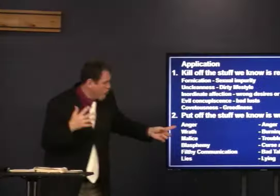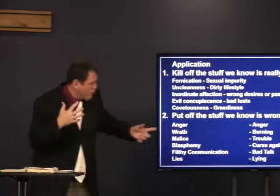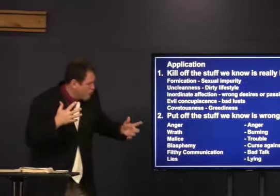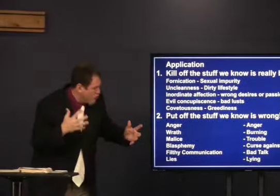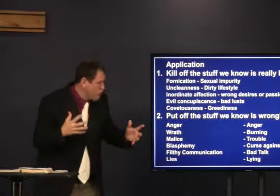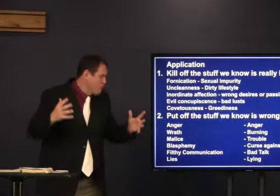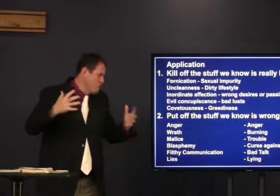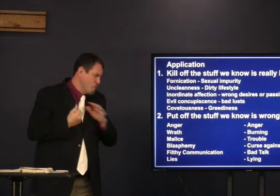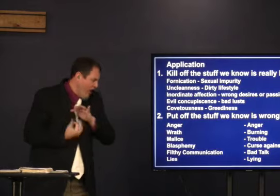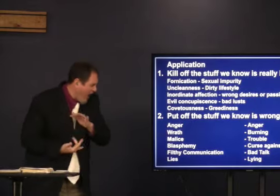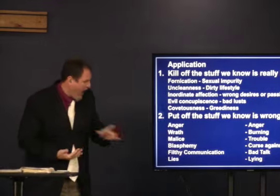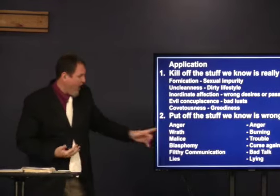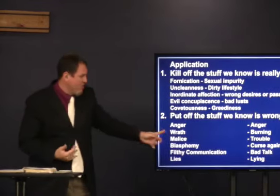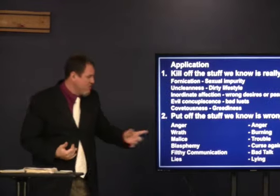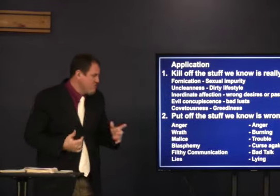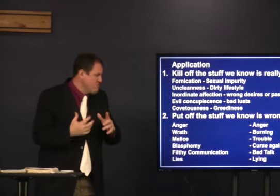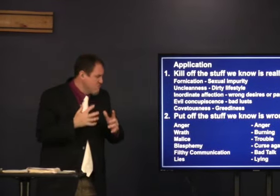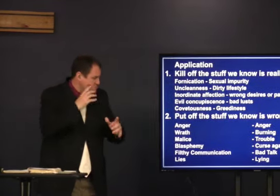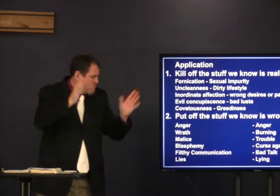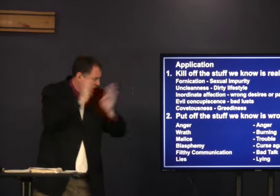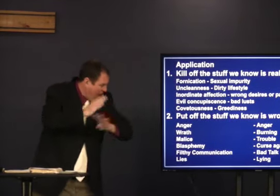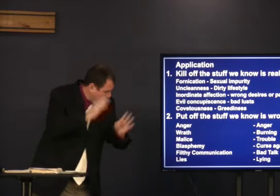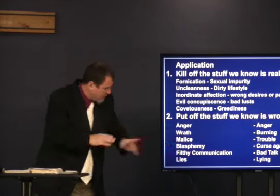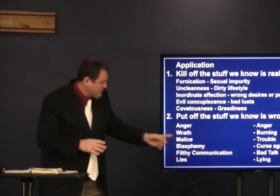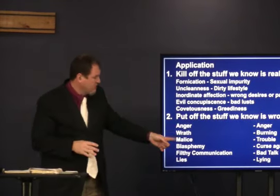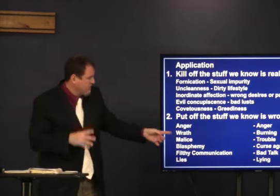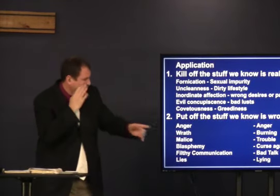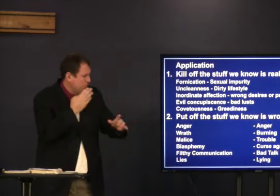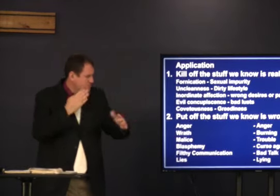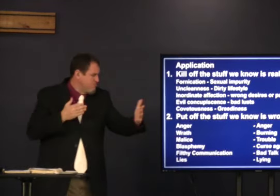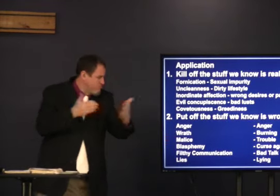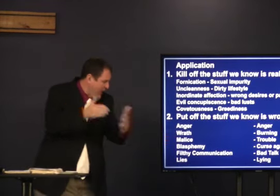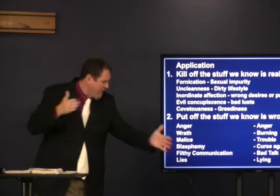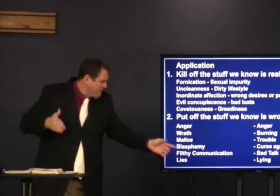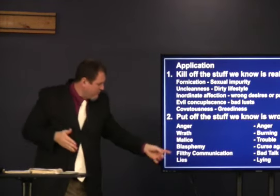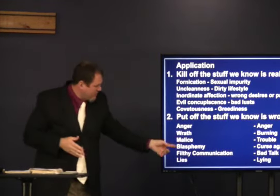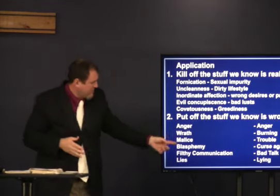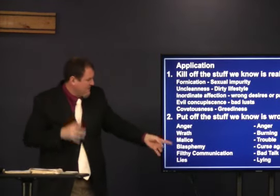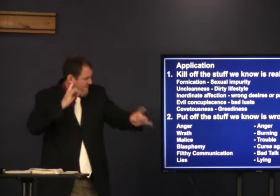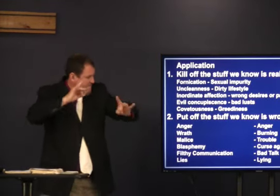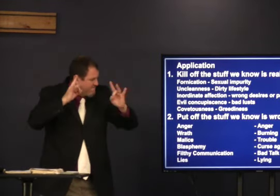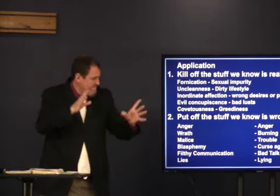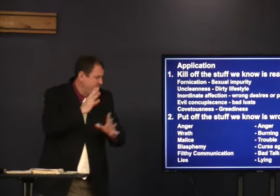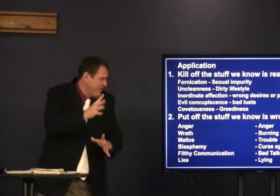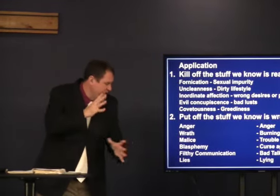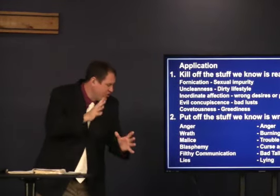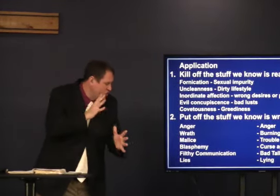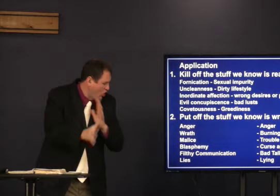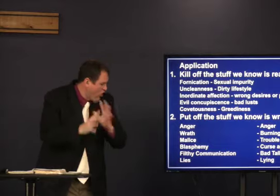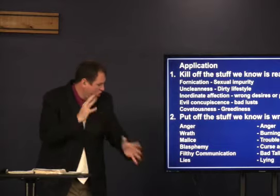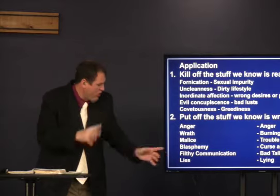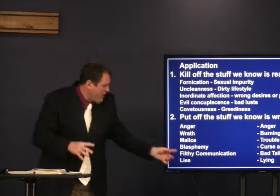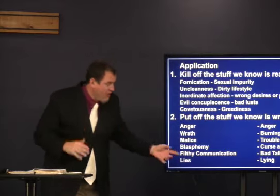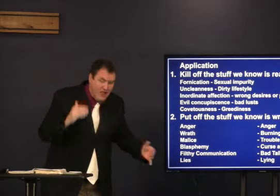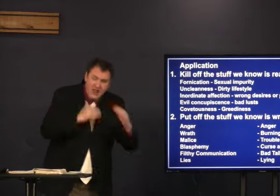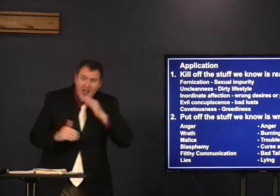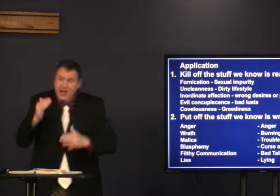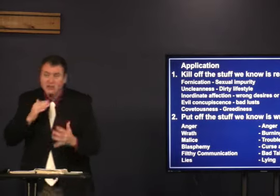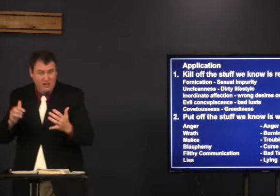put off the stuff we know is wrong. Anger, wrath, malice, blasphemy. No good communication.